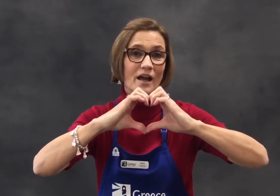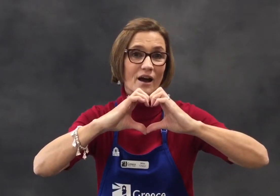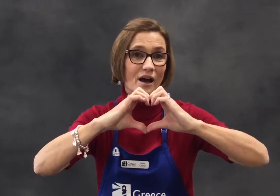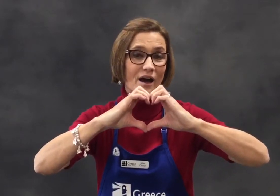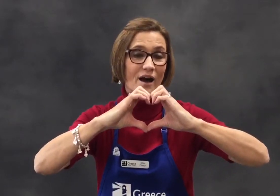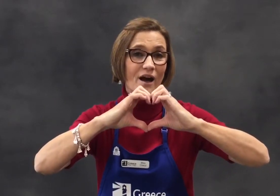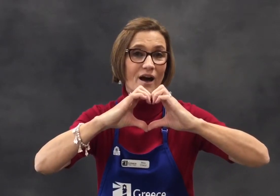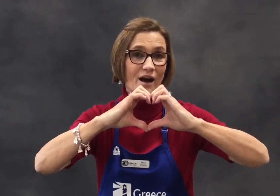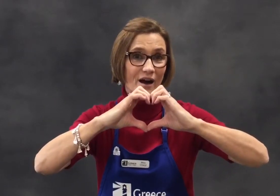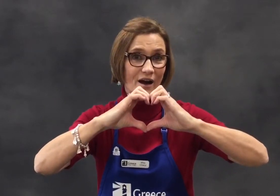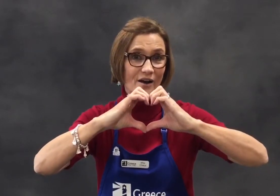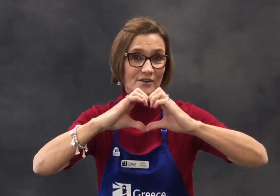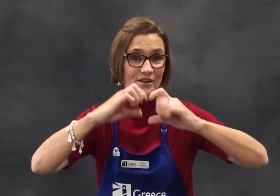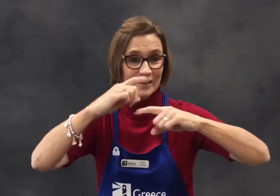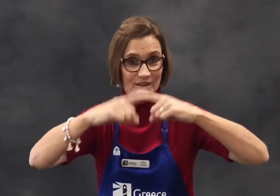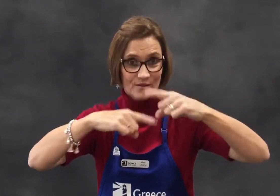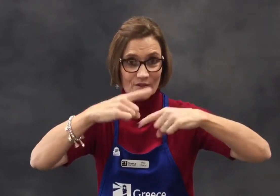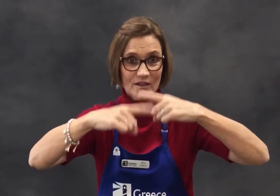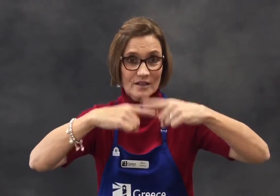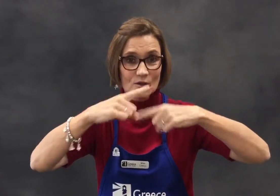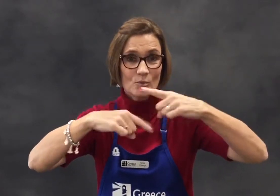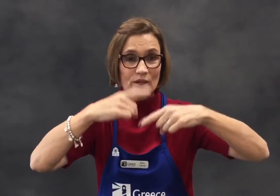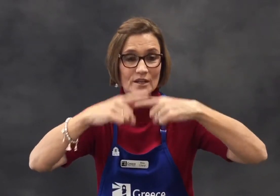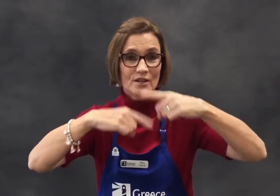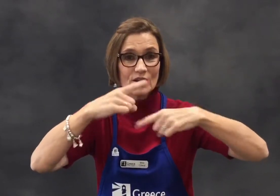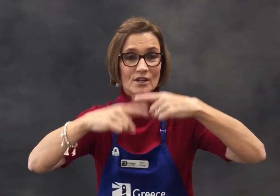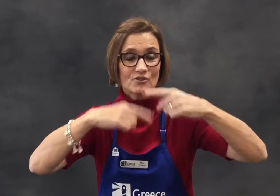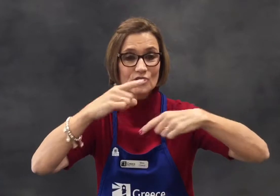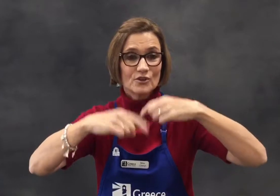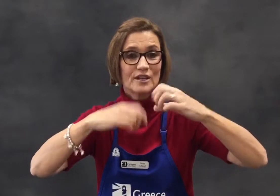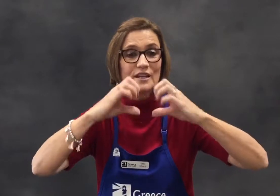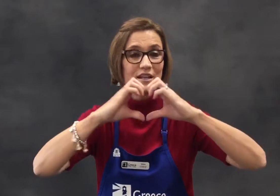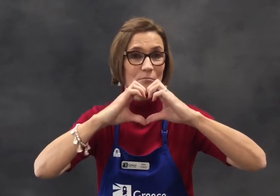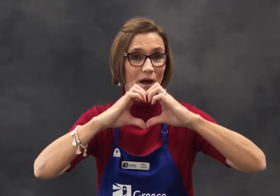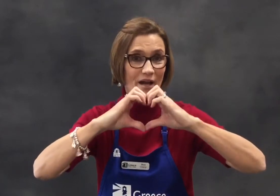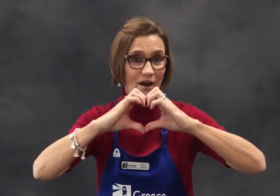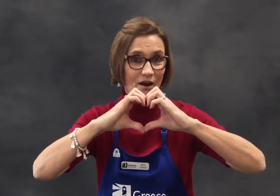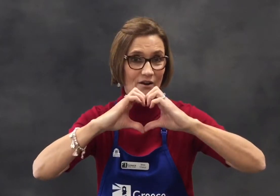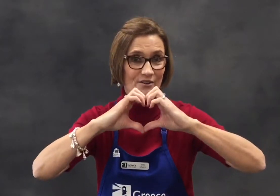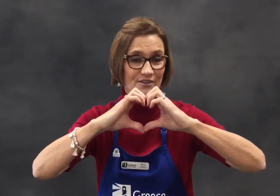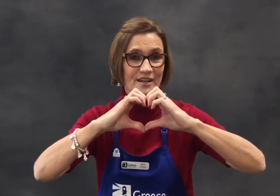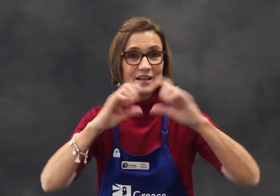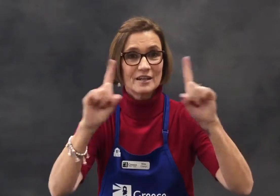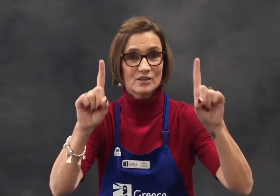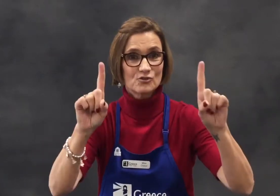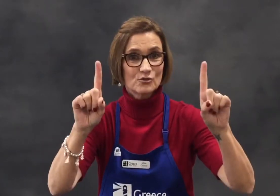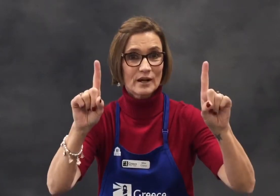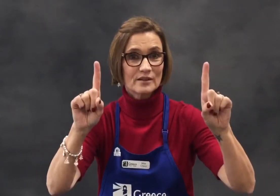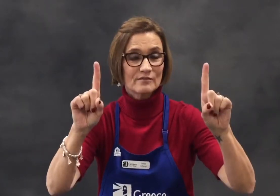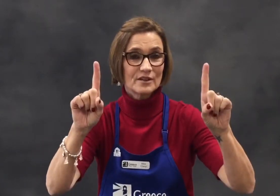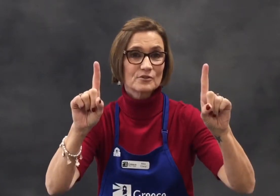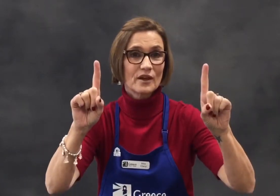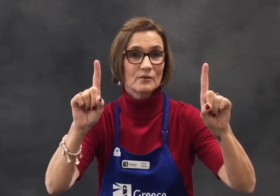heart. There's a little wheel of turning in my heart. Get your directing fingers out.